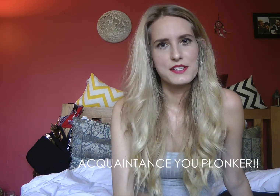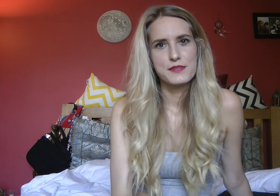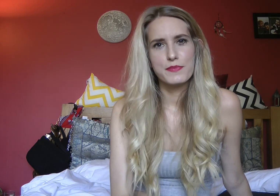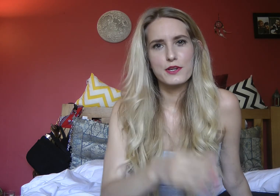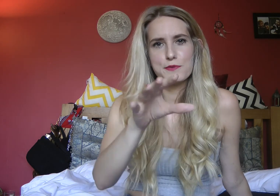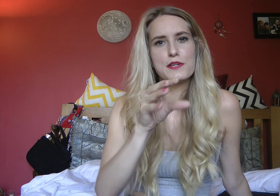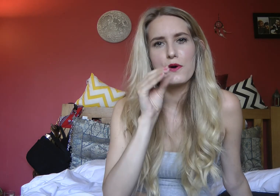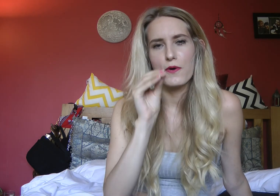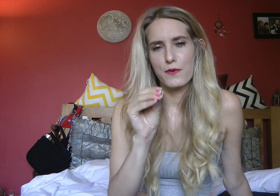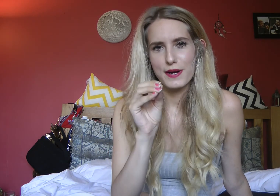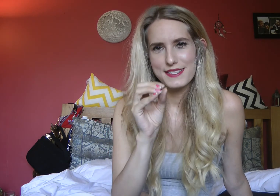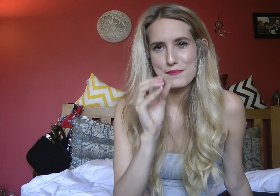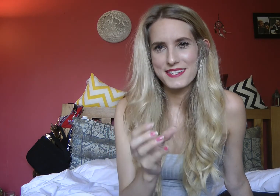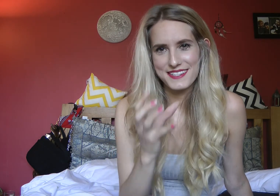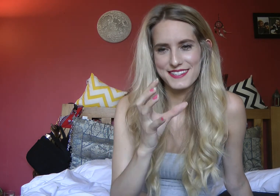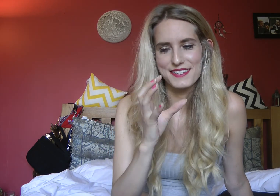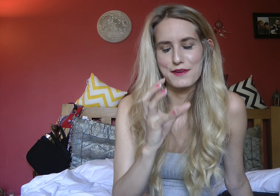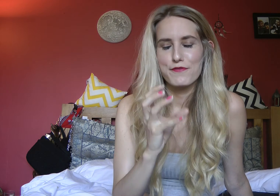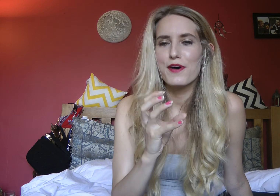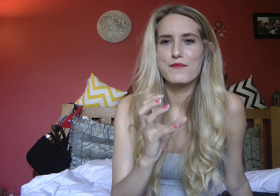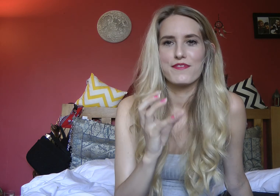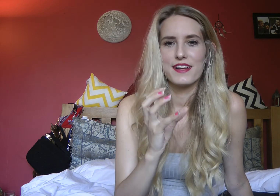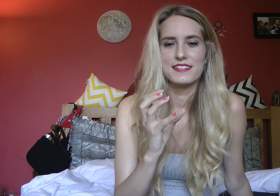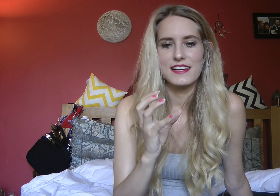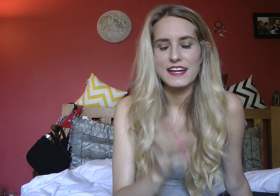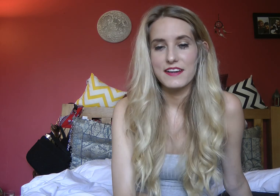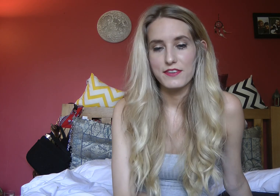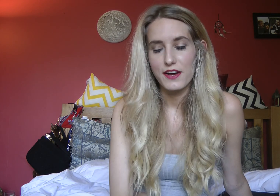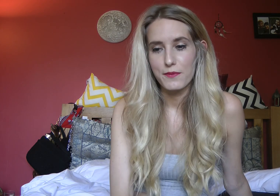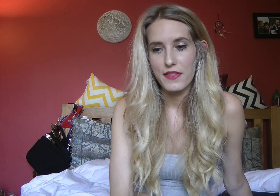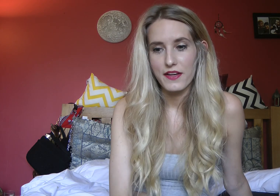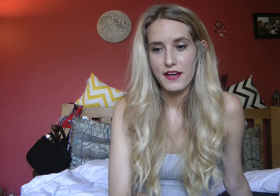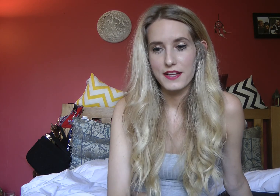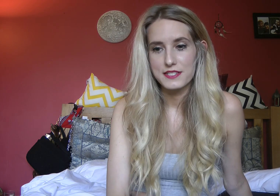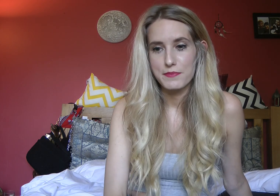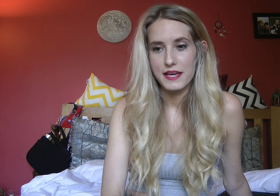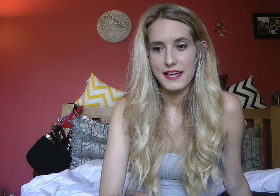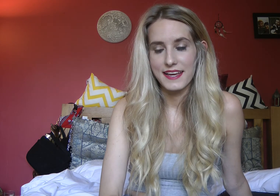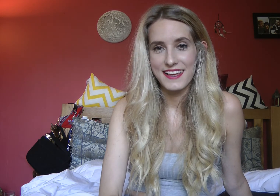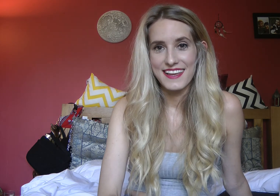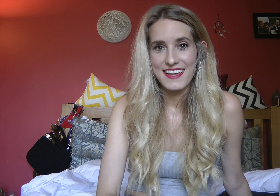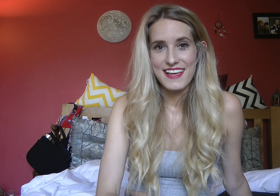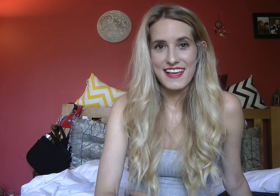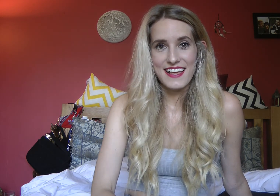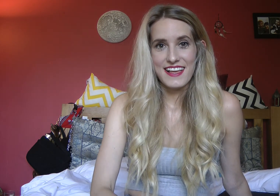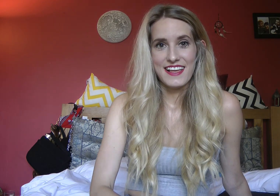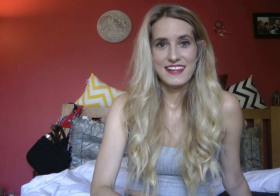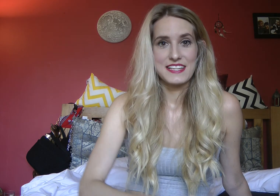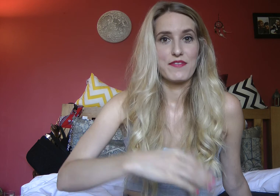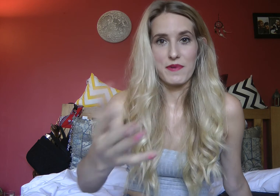because we're not quite cemented as like firm friends I never know whether to be to give them